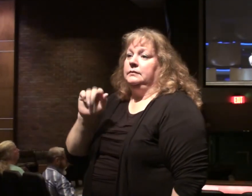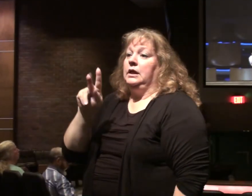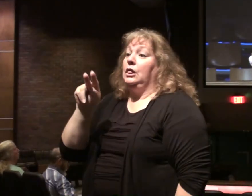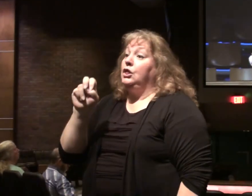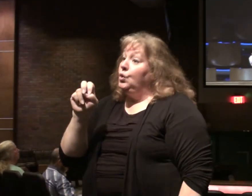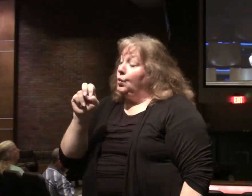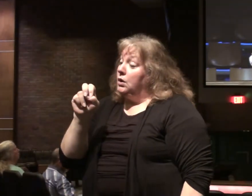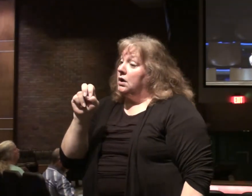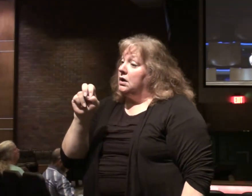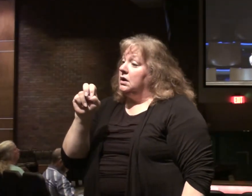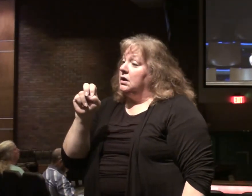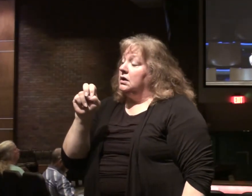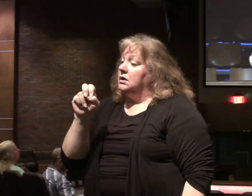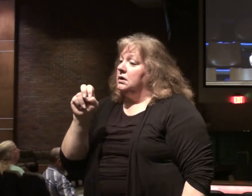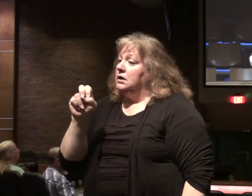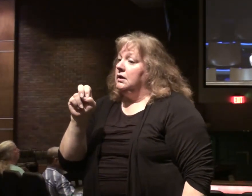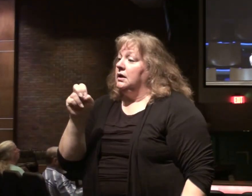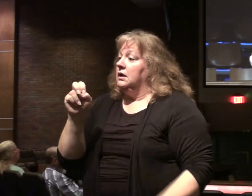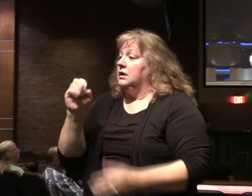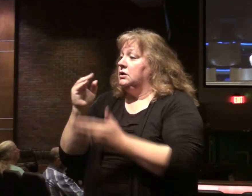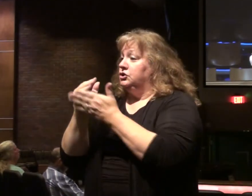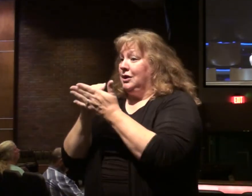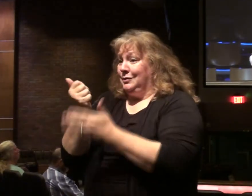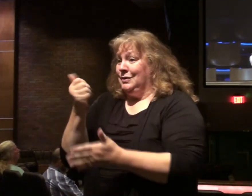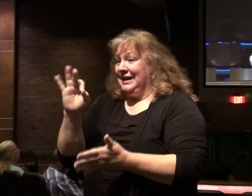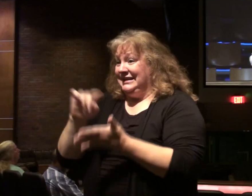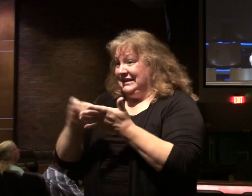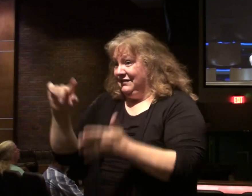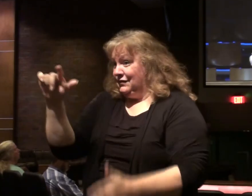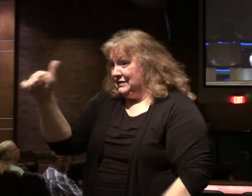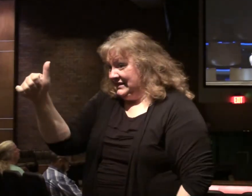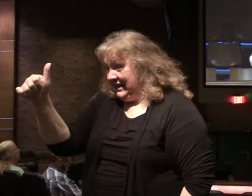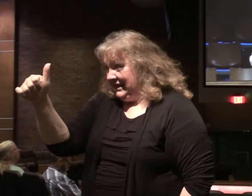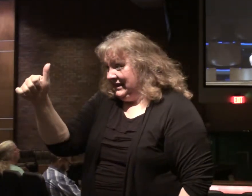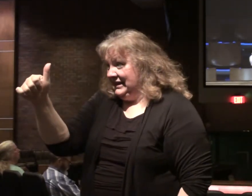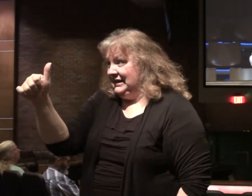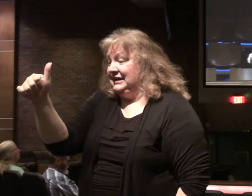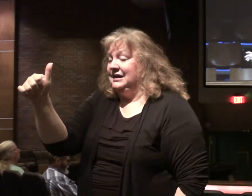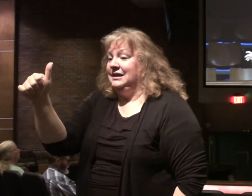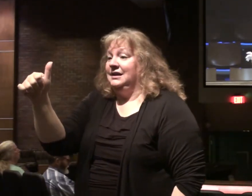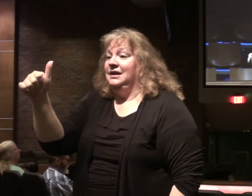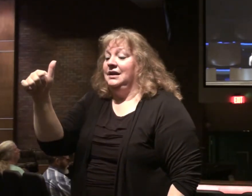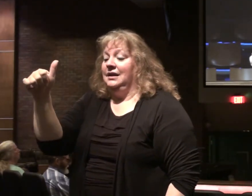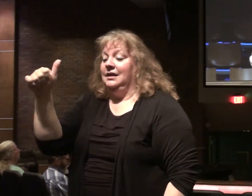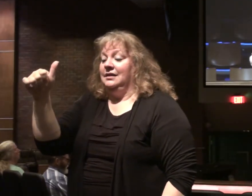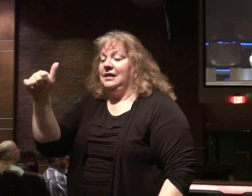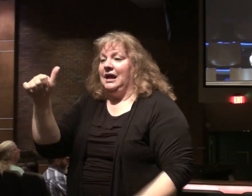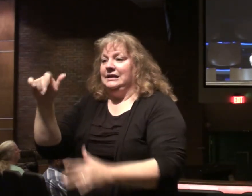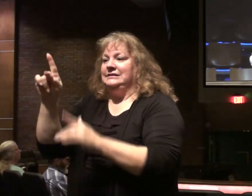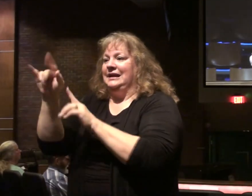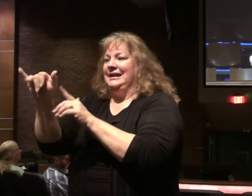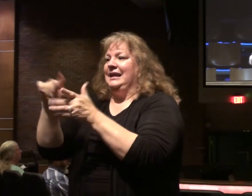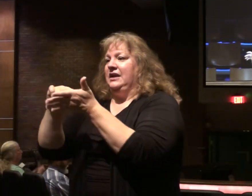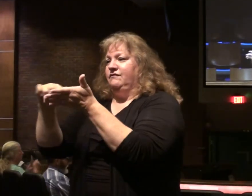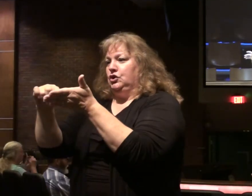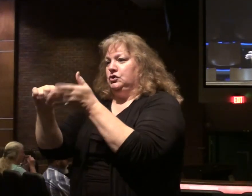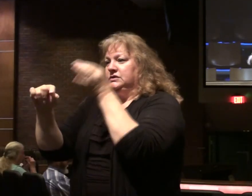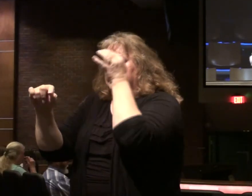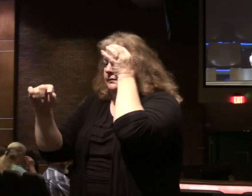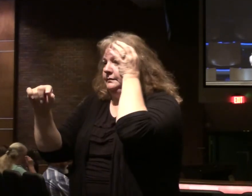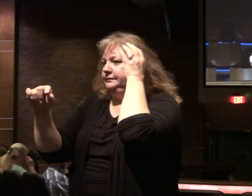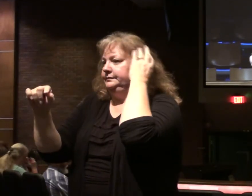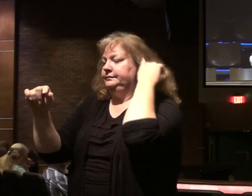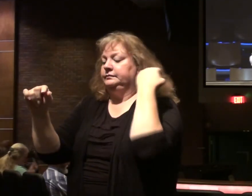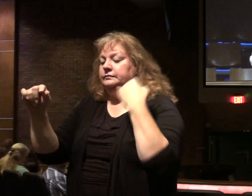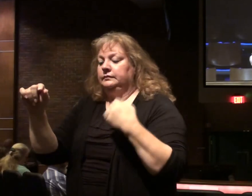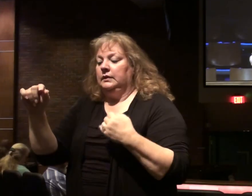even in the book of Luke, Luke 19.10. Many have identified Luke 19.10 as the key verse or the theme verse. You can argue